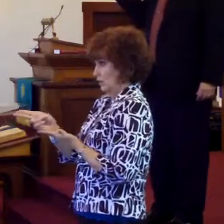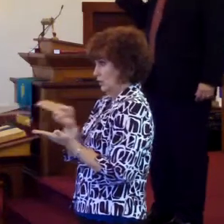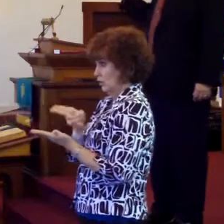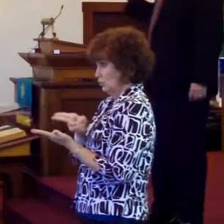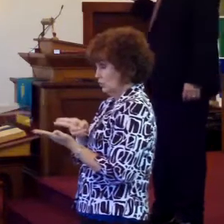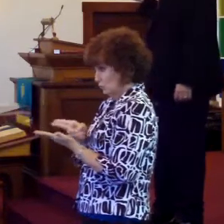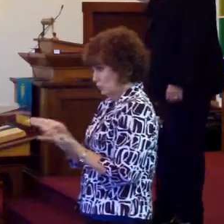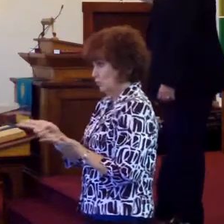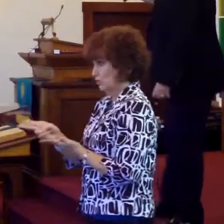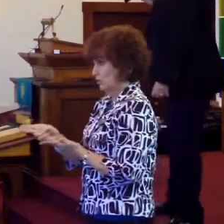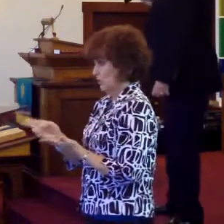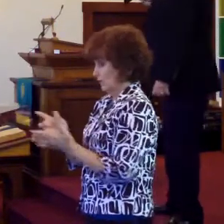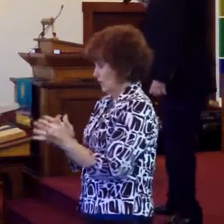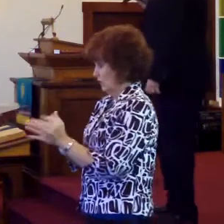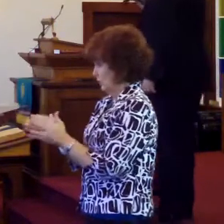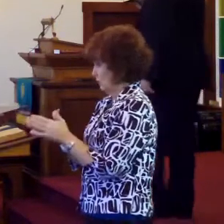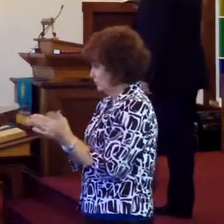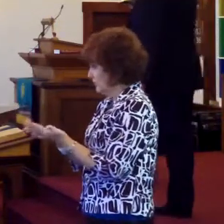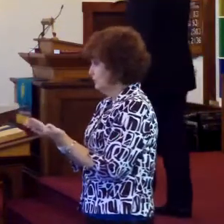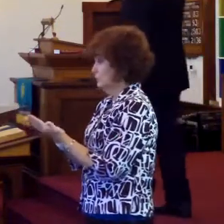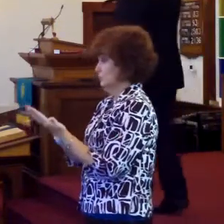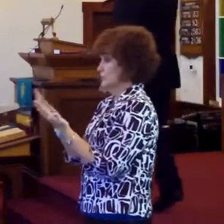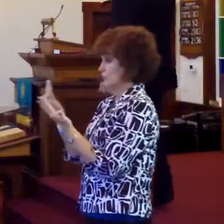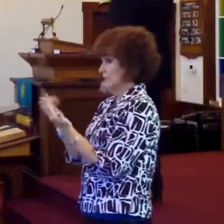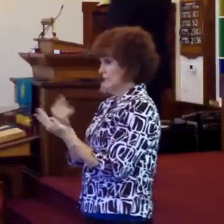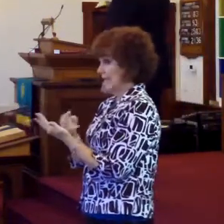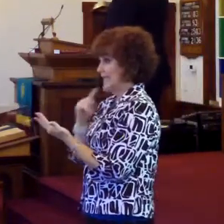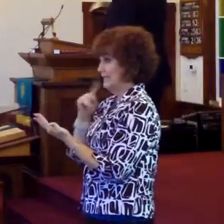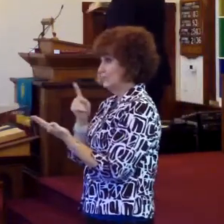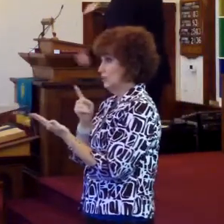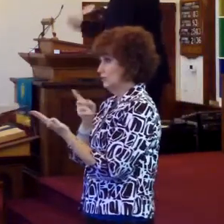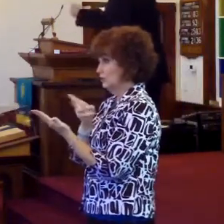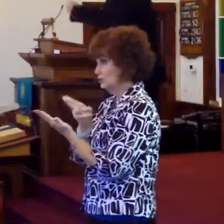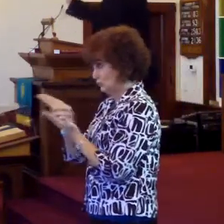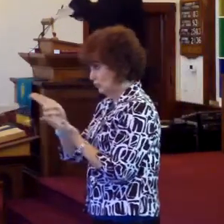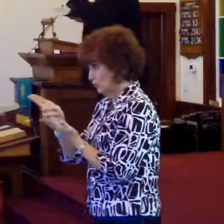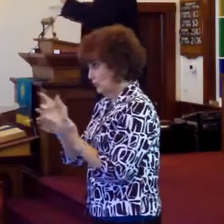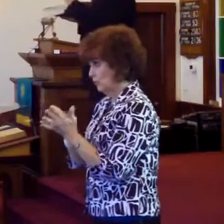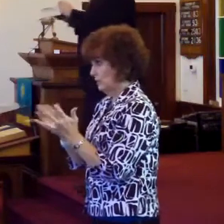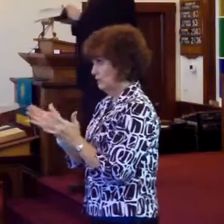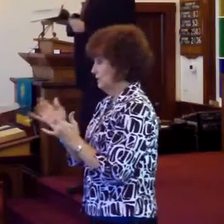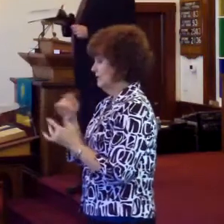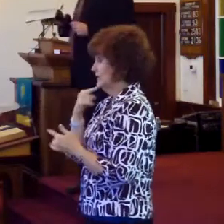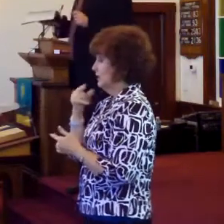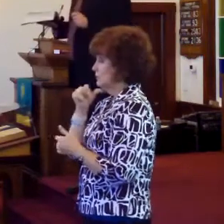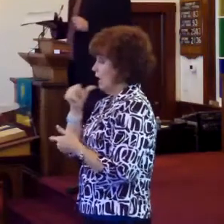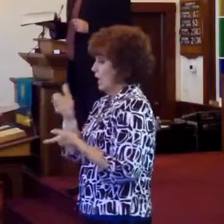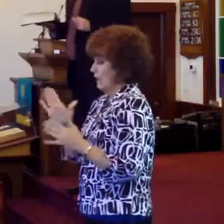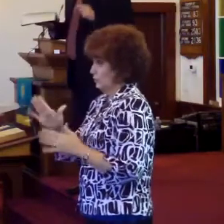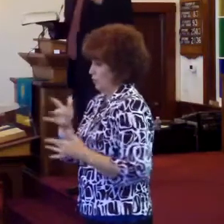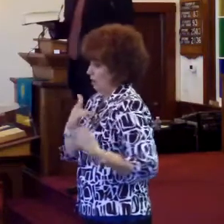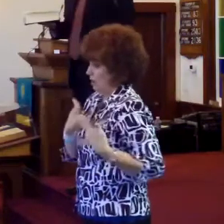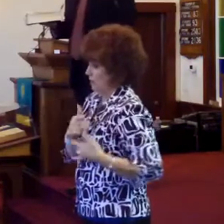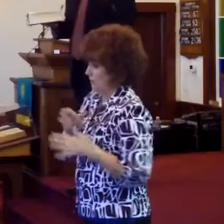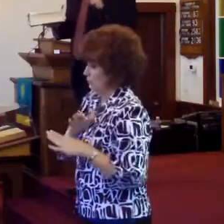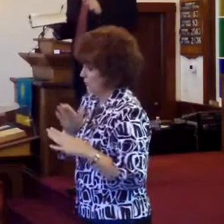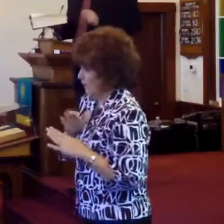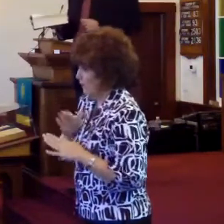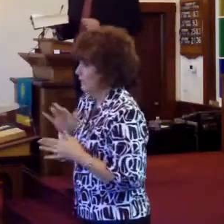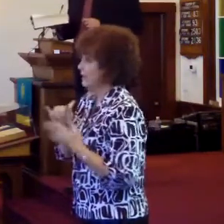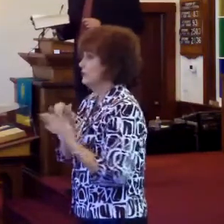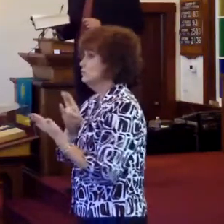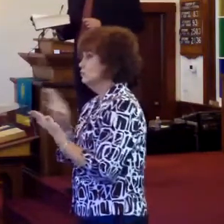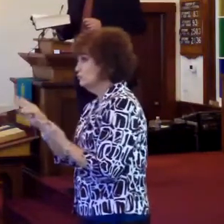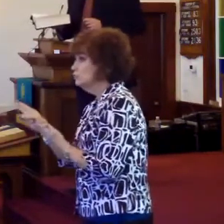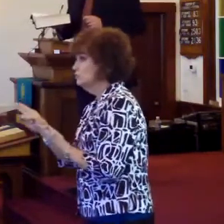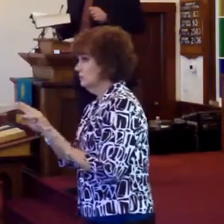The scriptures this morning as we read them are the truth. Where Jesus said, do not let your hearts be troubled, that's the